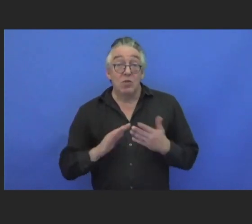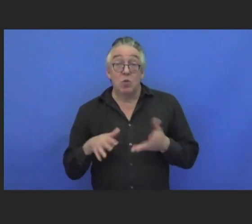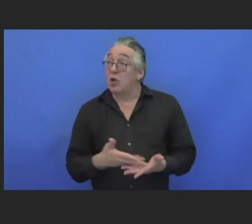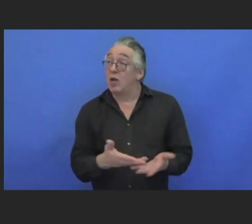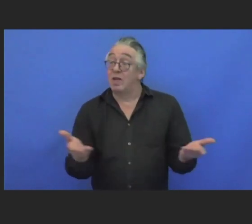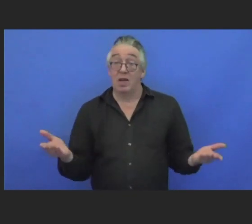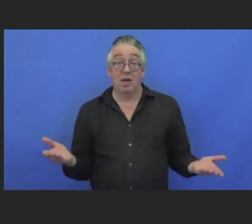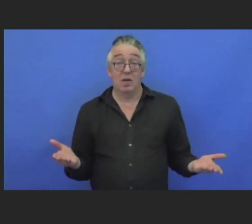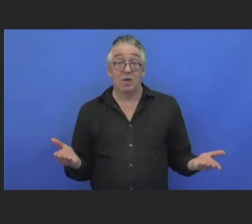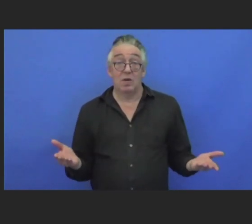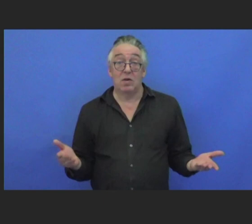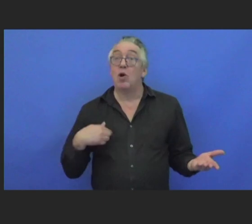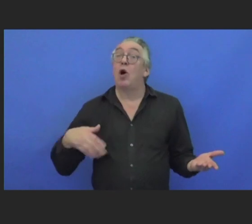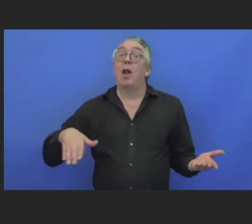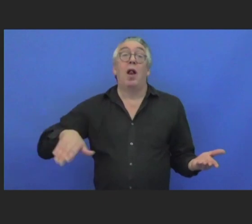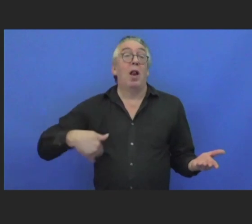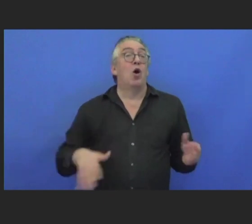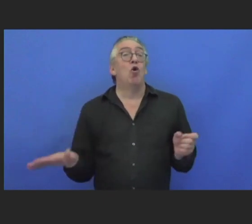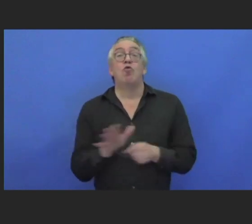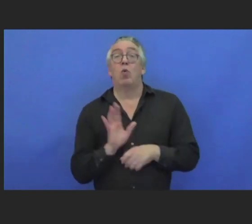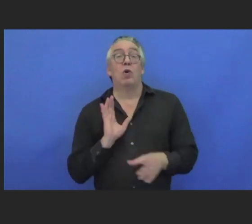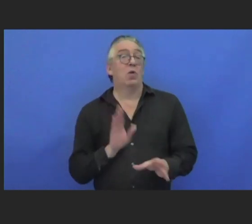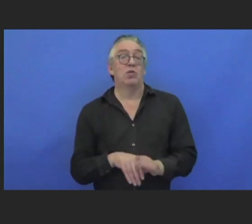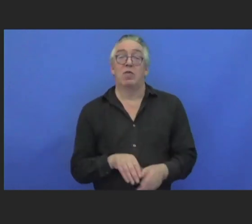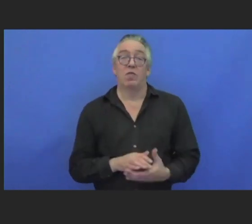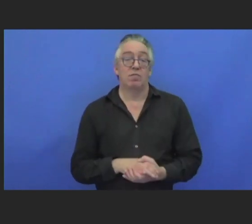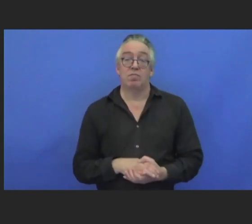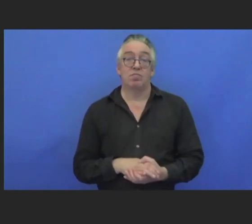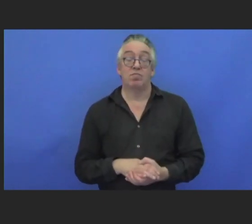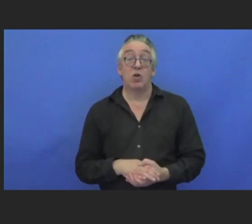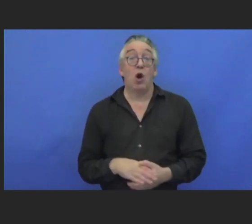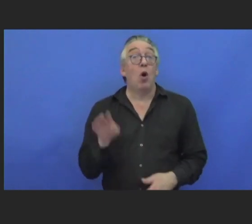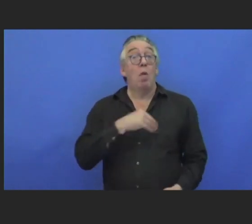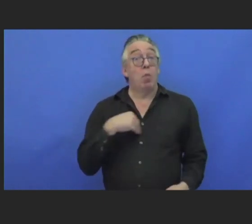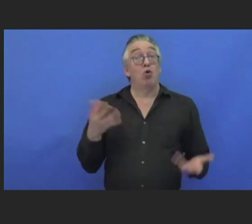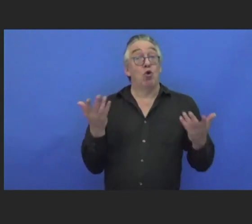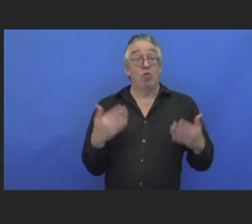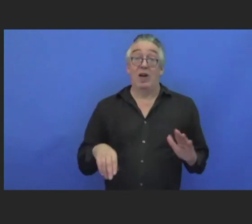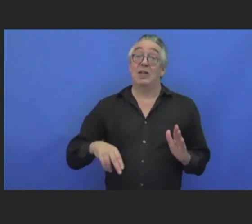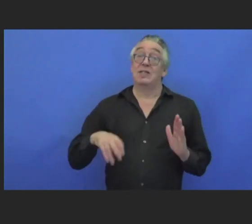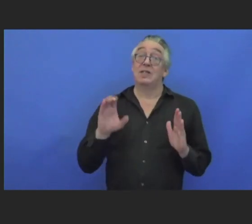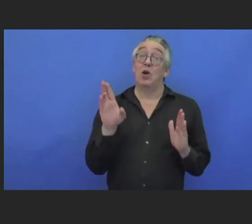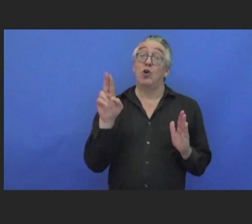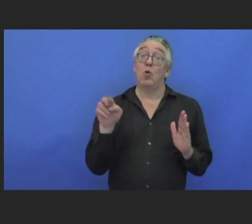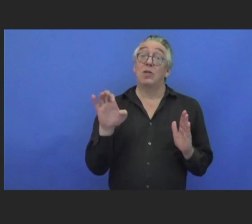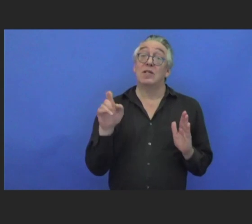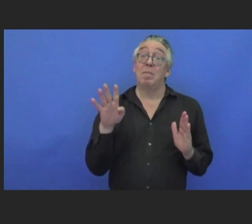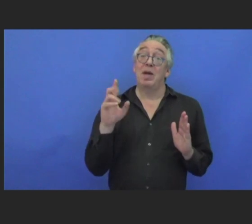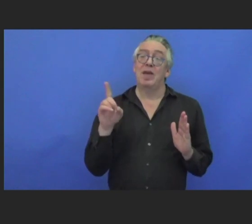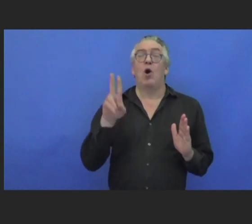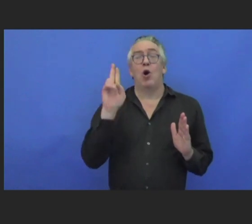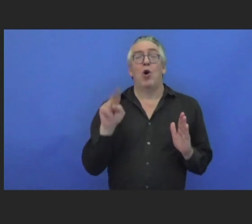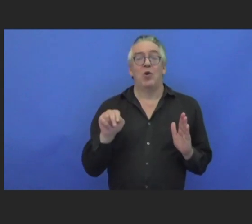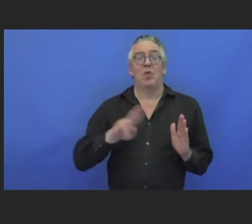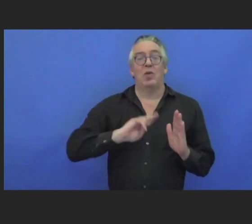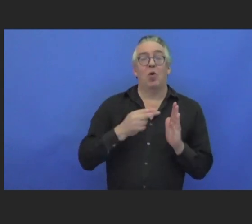yet fully inclusive. Despite signing up to CRPD, United Nations Convention